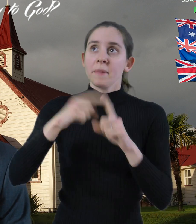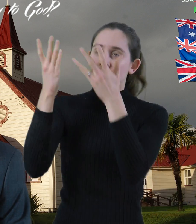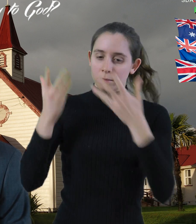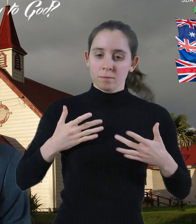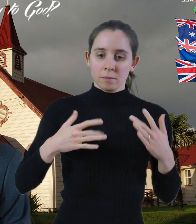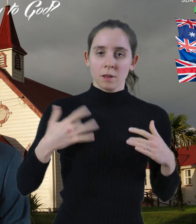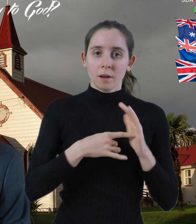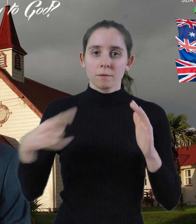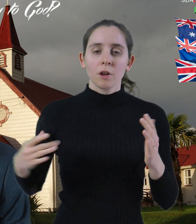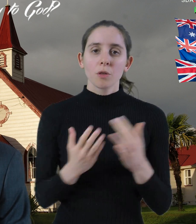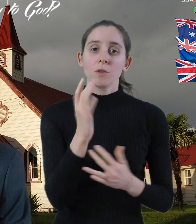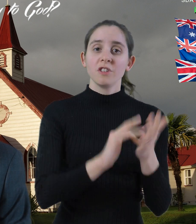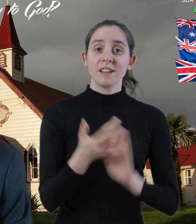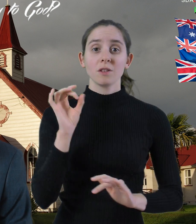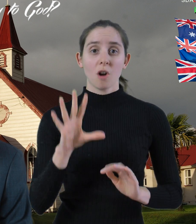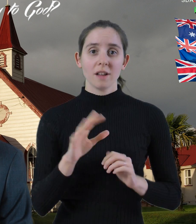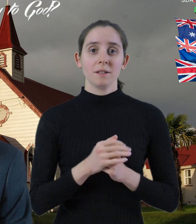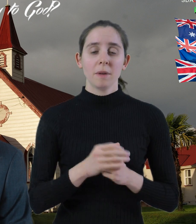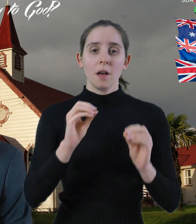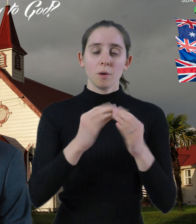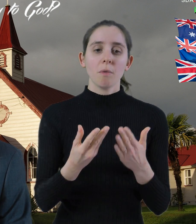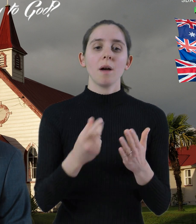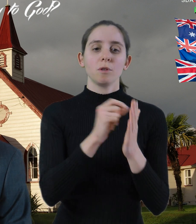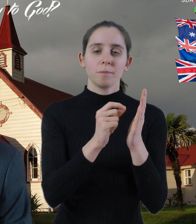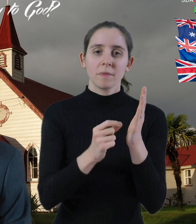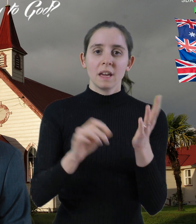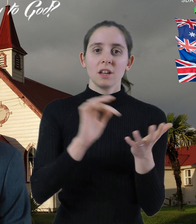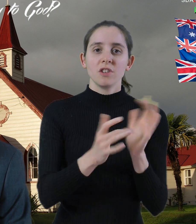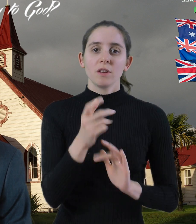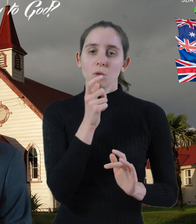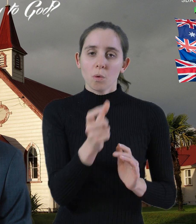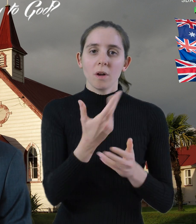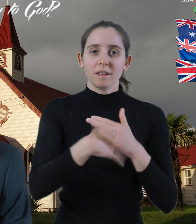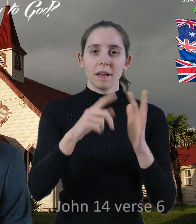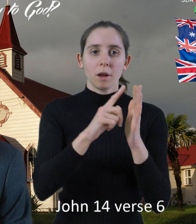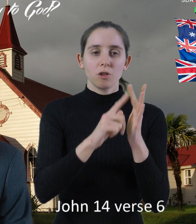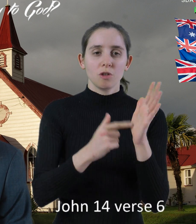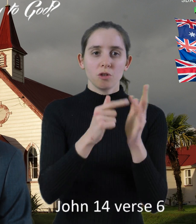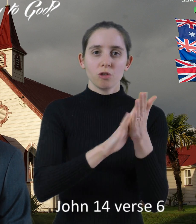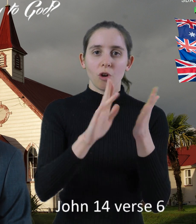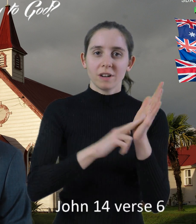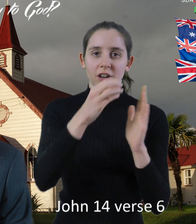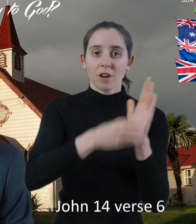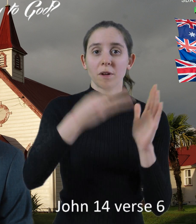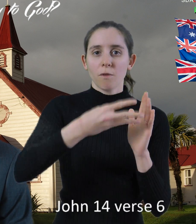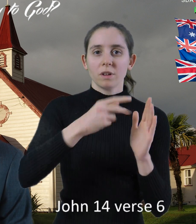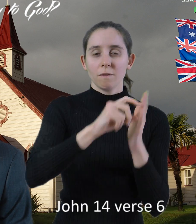is through Jesus Christ. The Bible records these words from Jesus in John chapter 14 and verse 6.